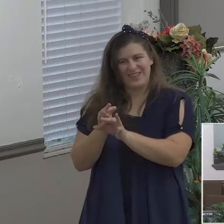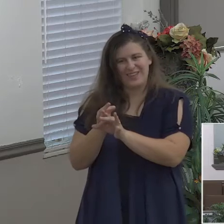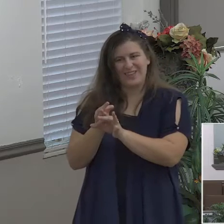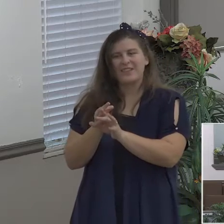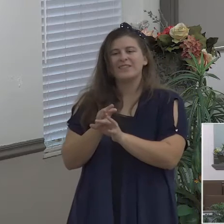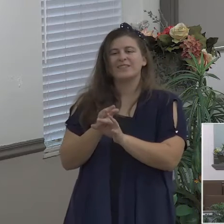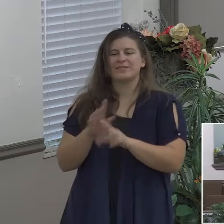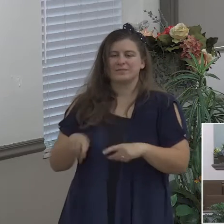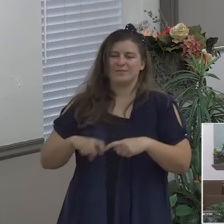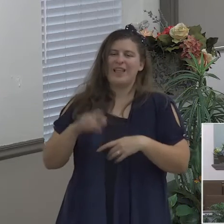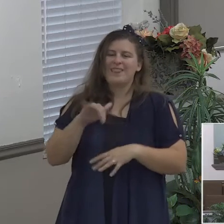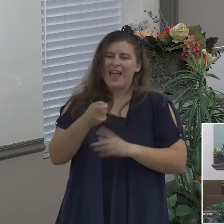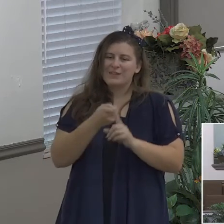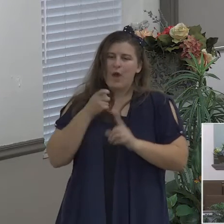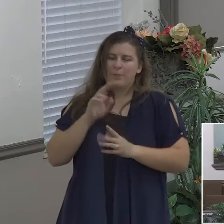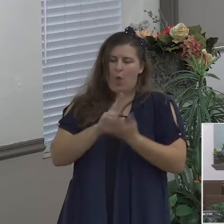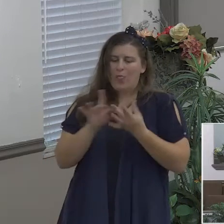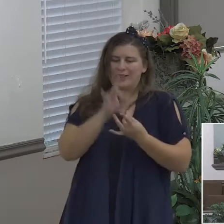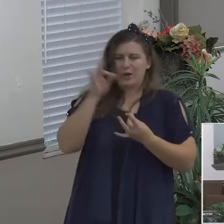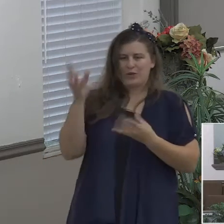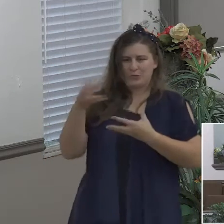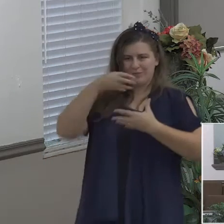the fruit of the Holy Spirit